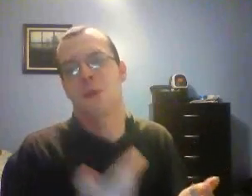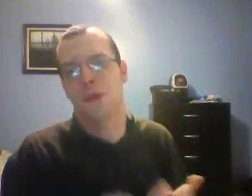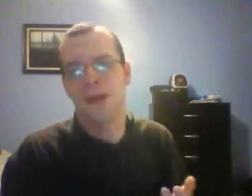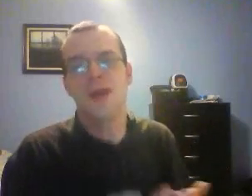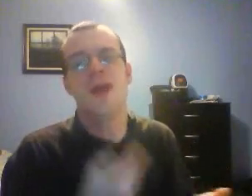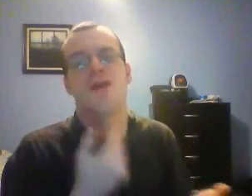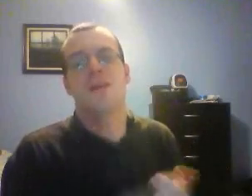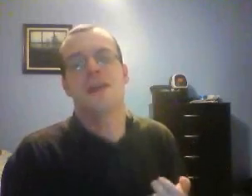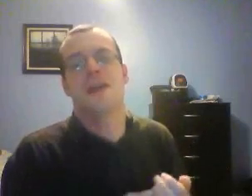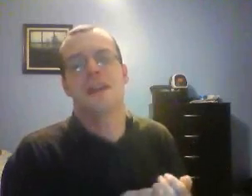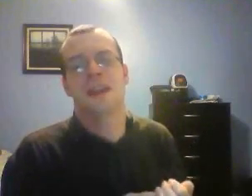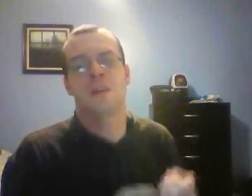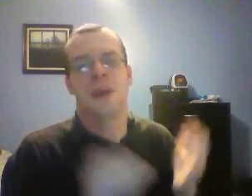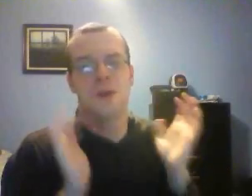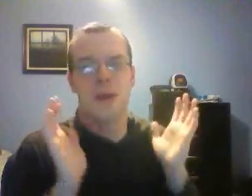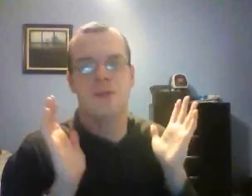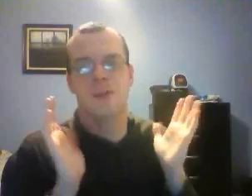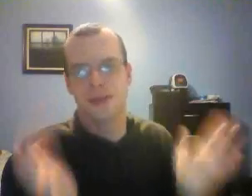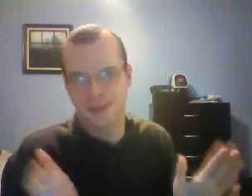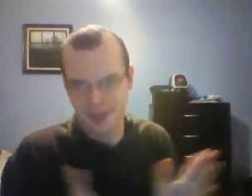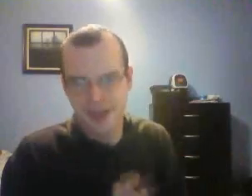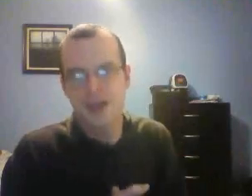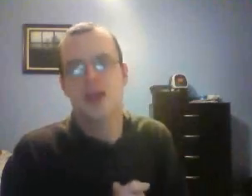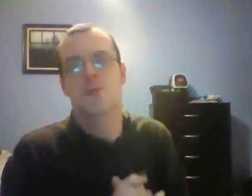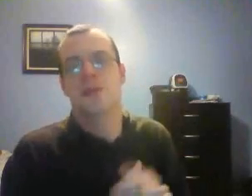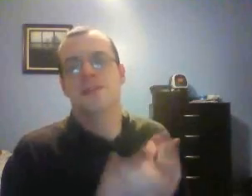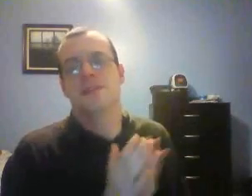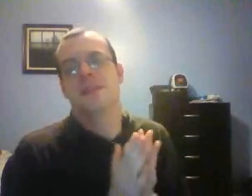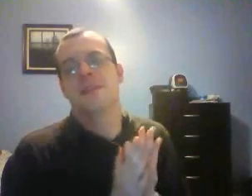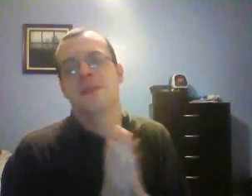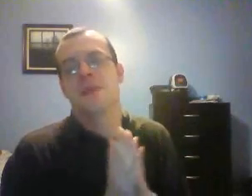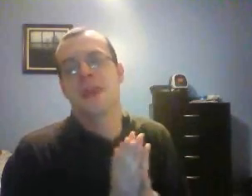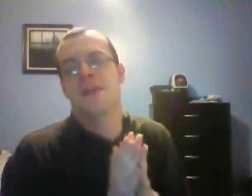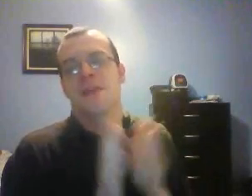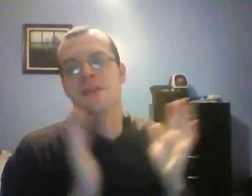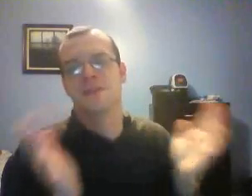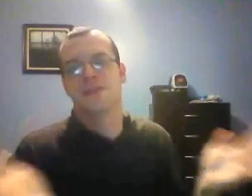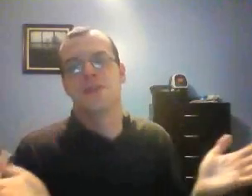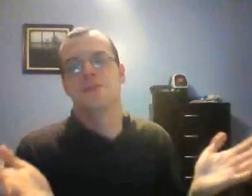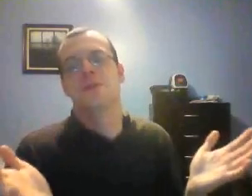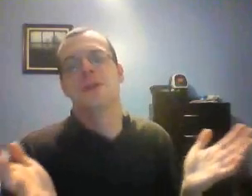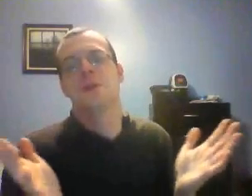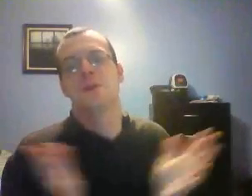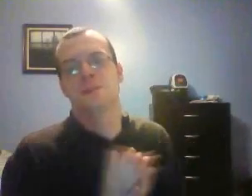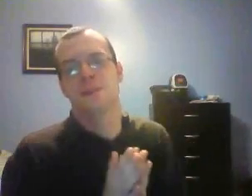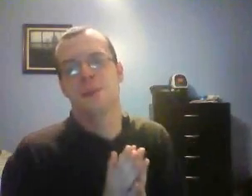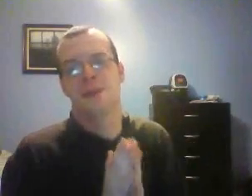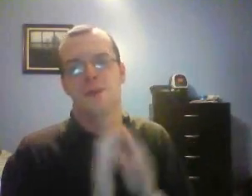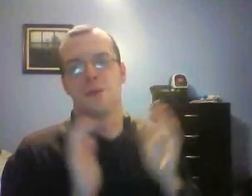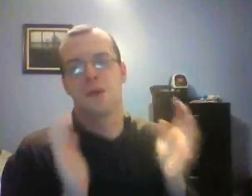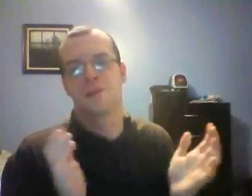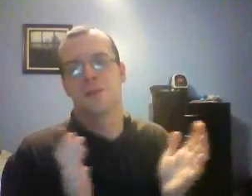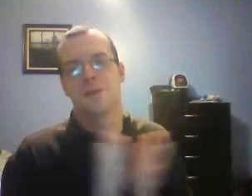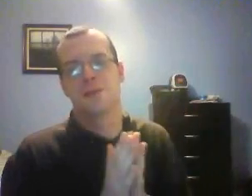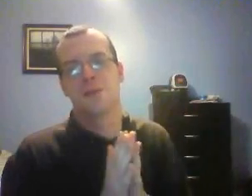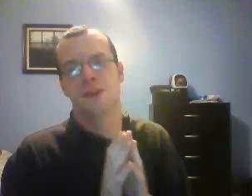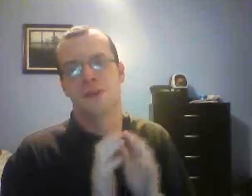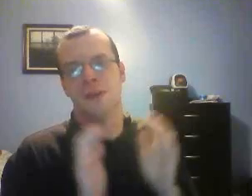part of the United Kingdom. I don't have the list of places in the UK that this show is going to represent, but I know the roster is going to